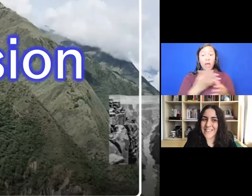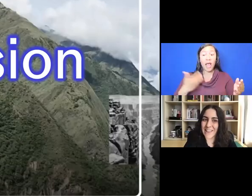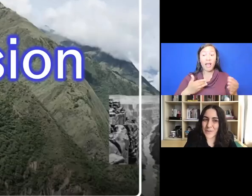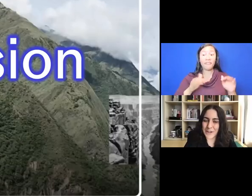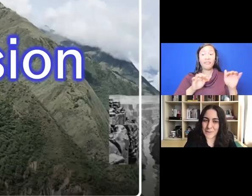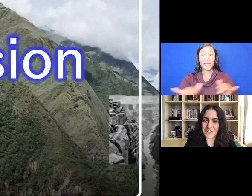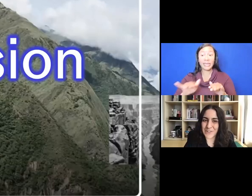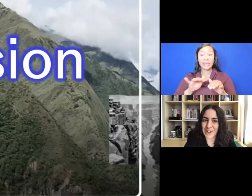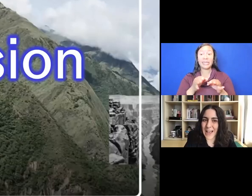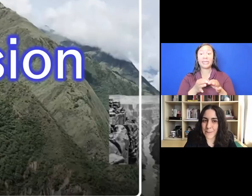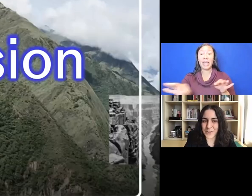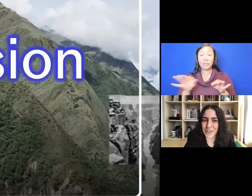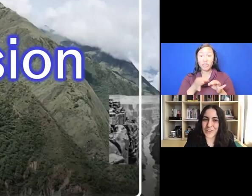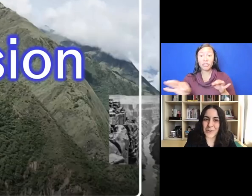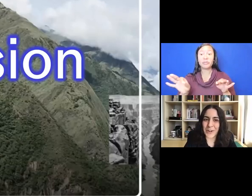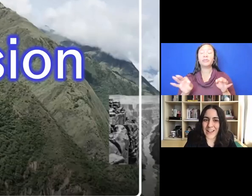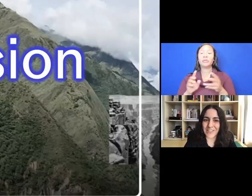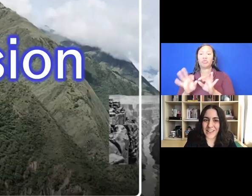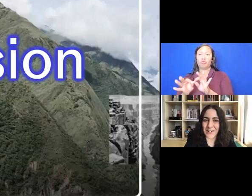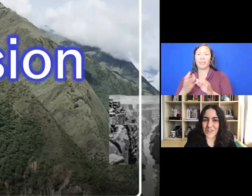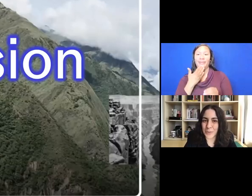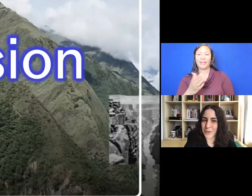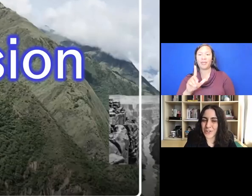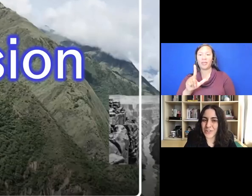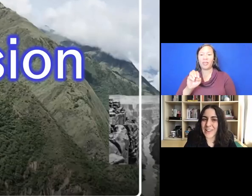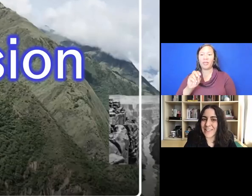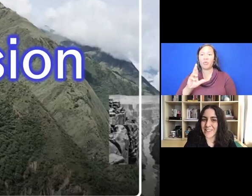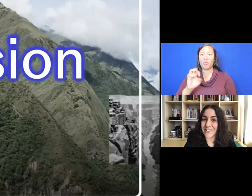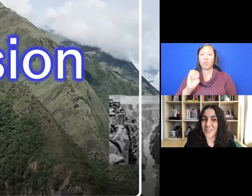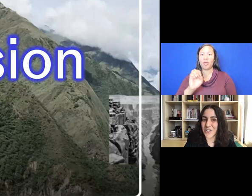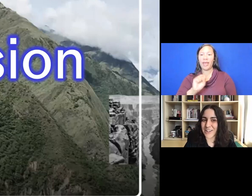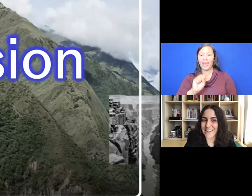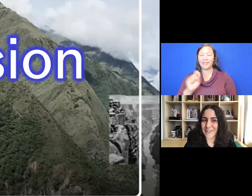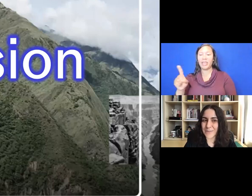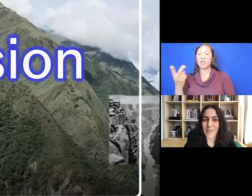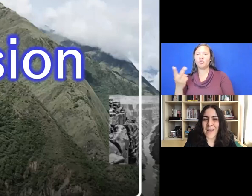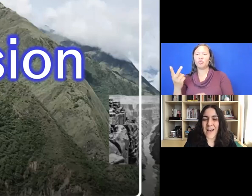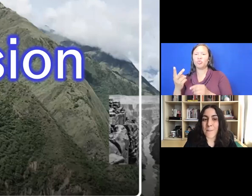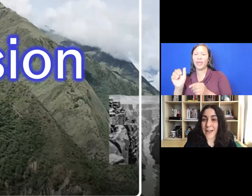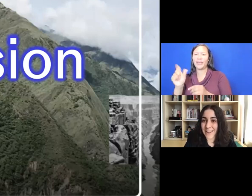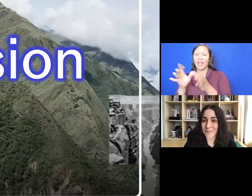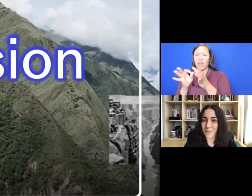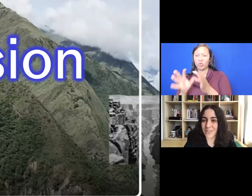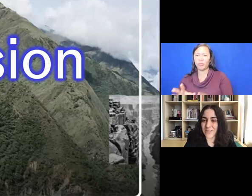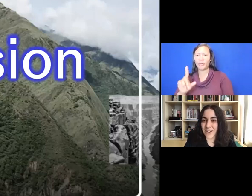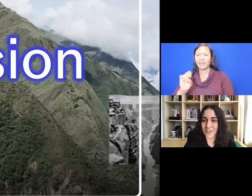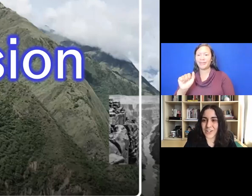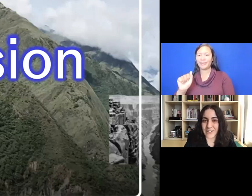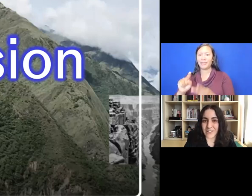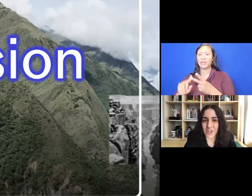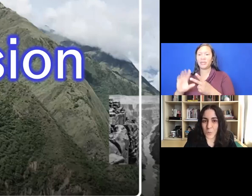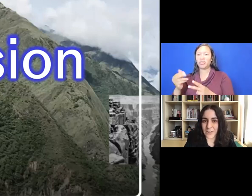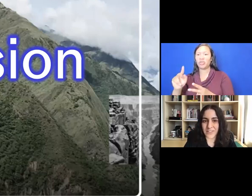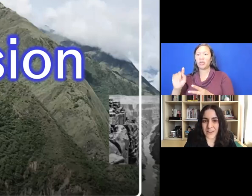Thank you very much to our captioner, Lenore S., and our interpreters, Elisa and Shantae. My name is Dr.